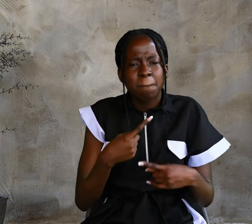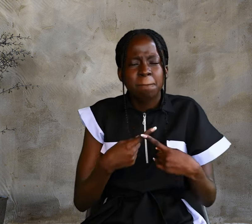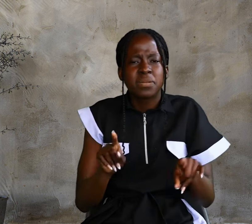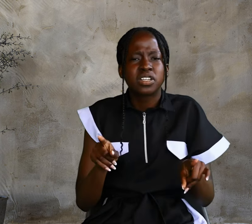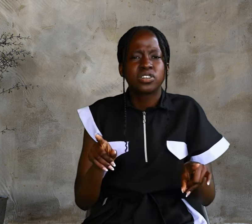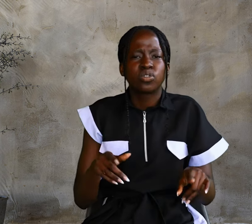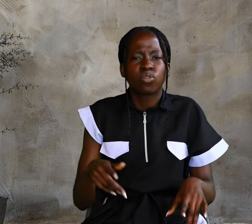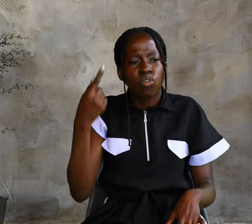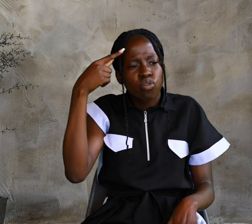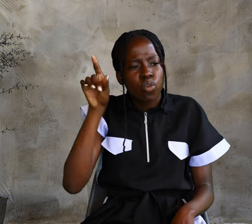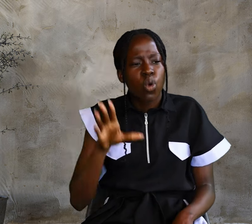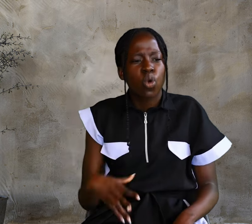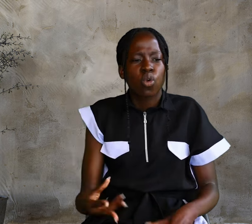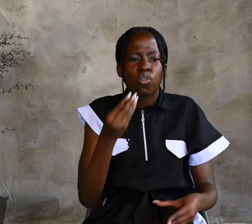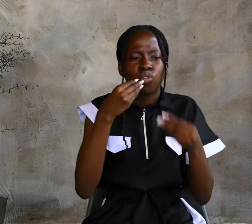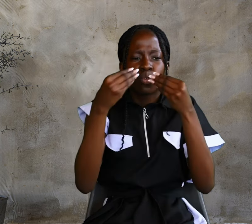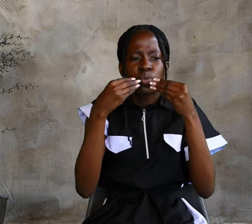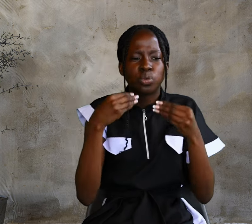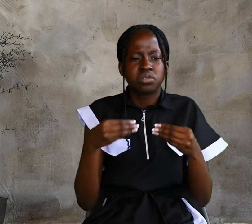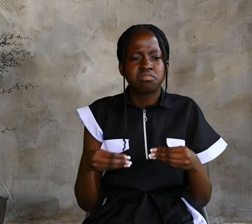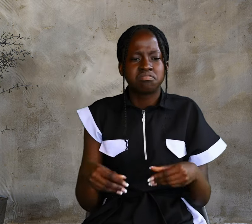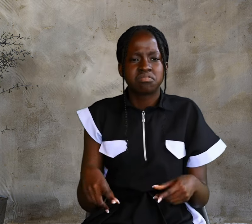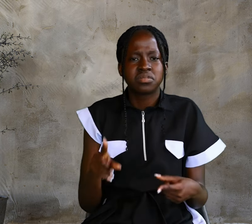which the Son of Man will give you.